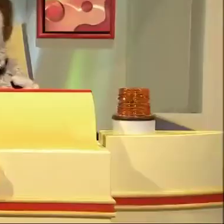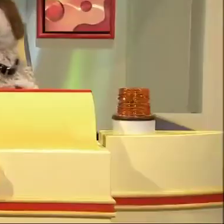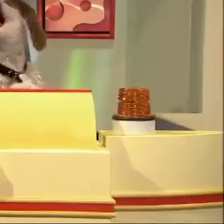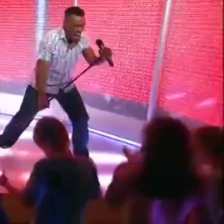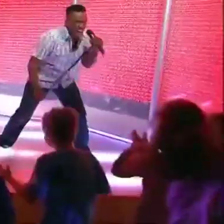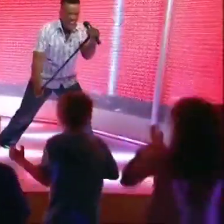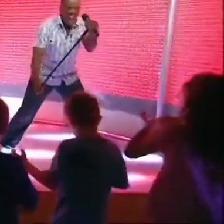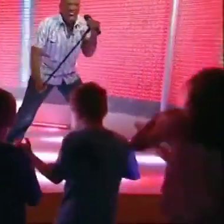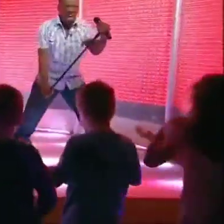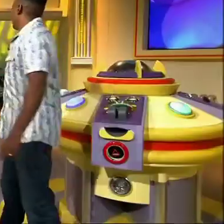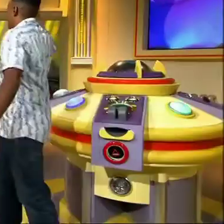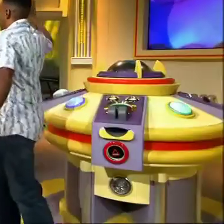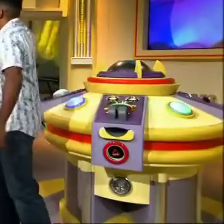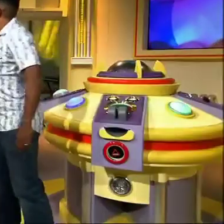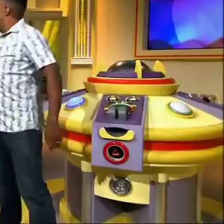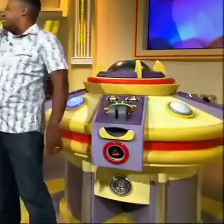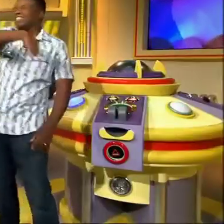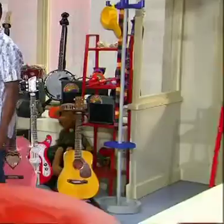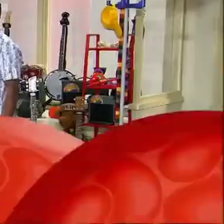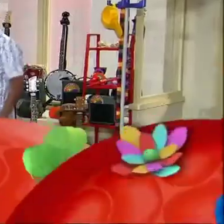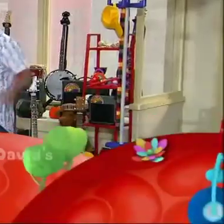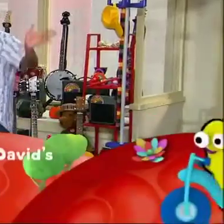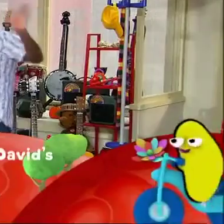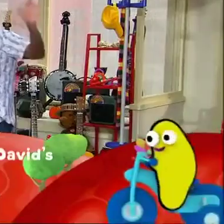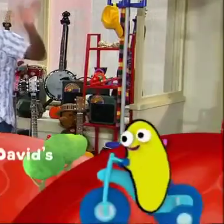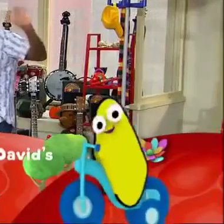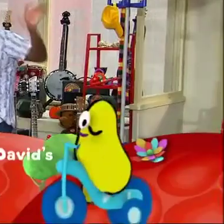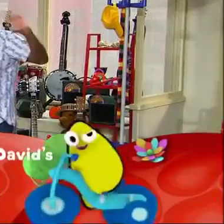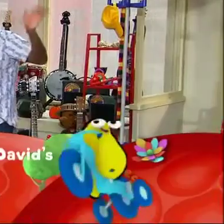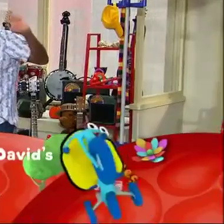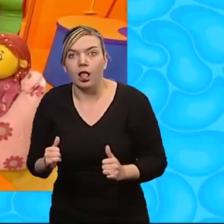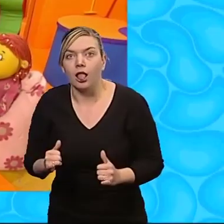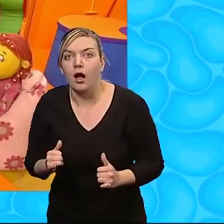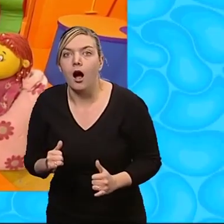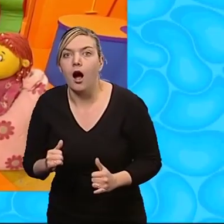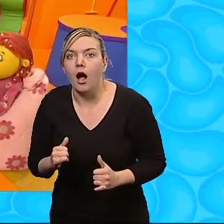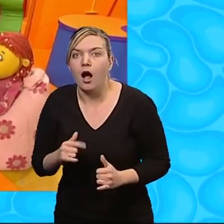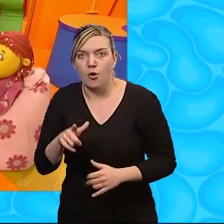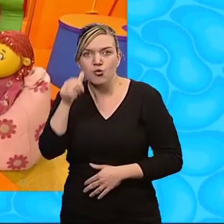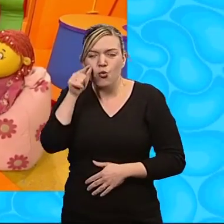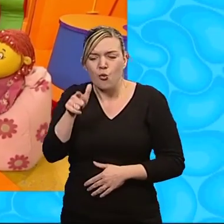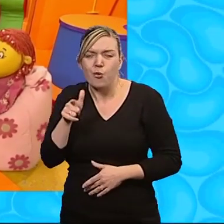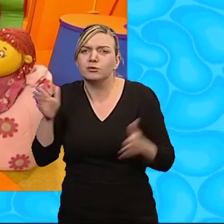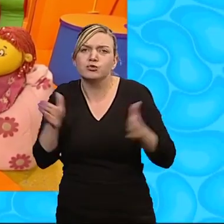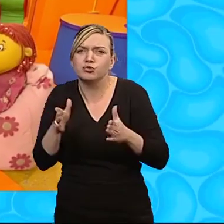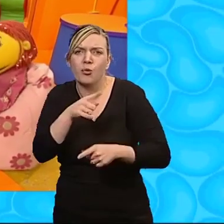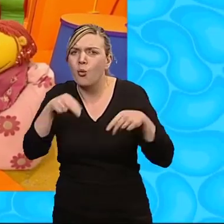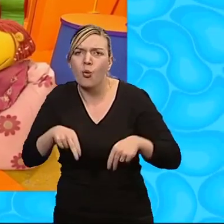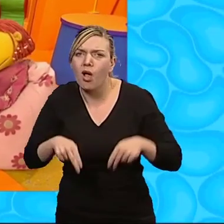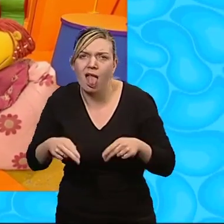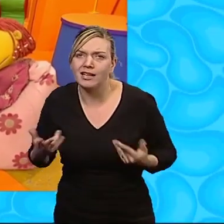Make great music together! Weekdays at 5, new to CBeebies! You know it's a bit too small for him?